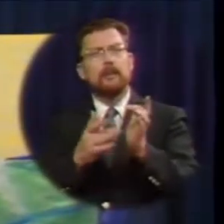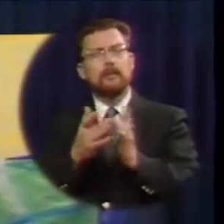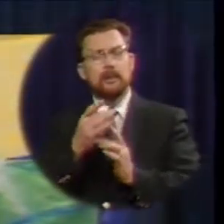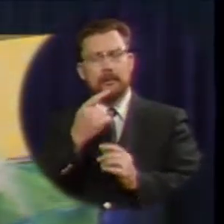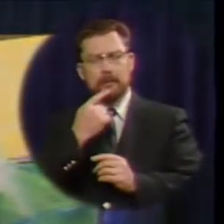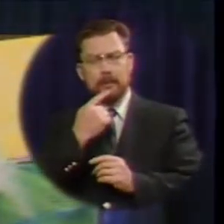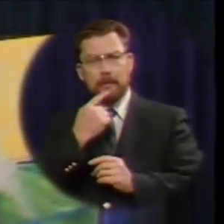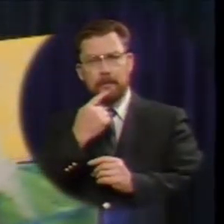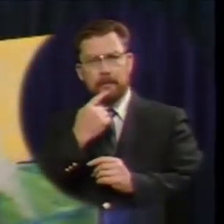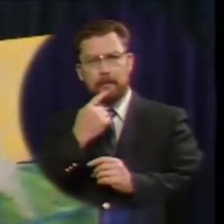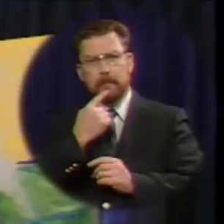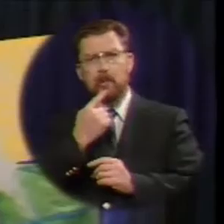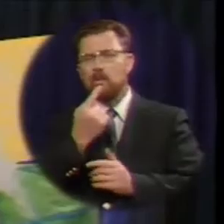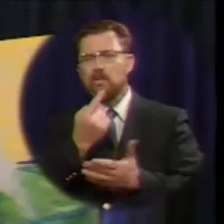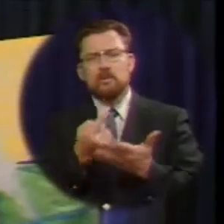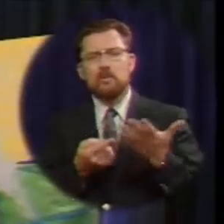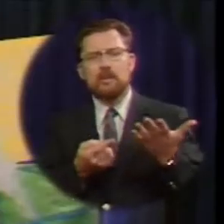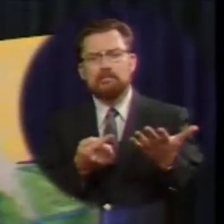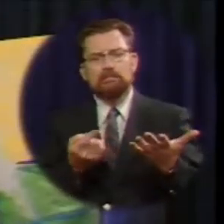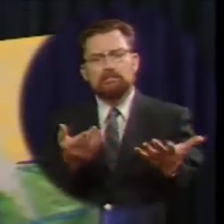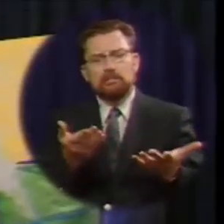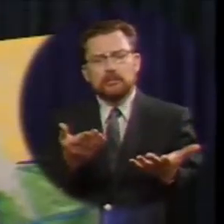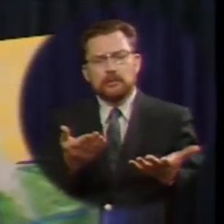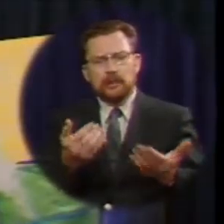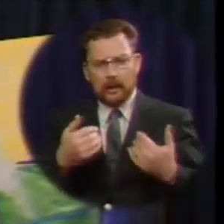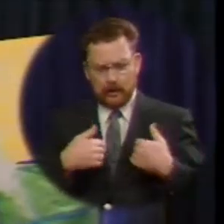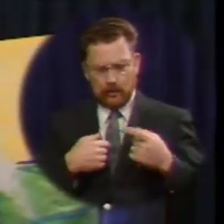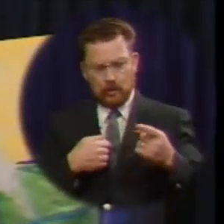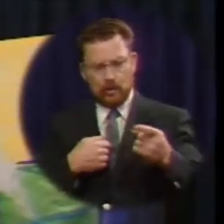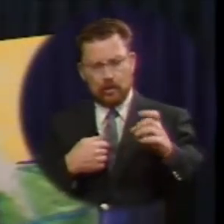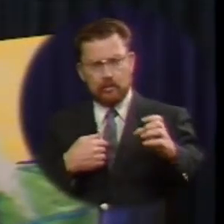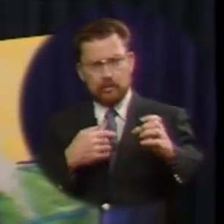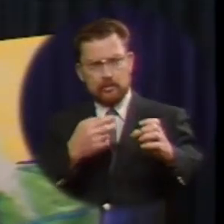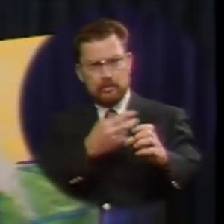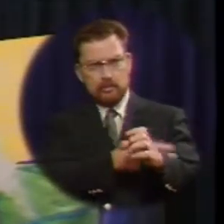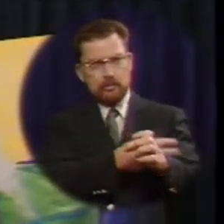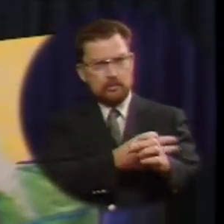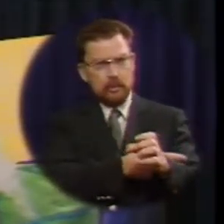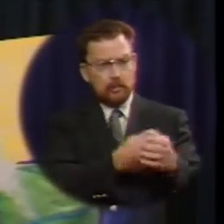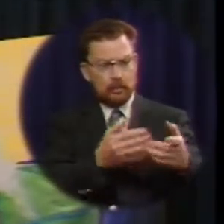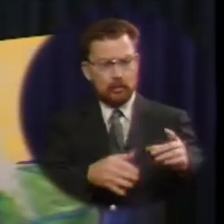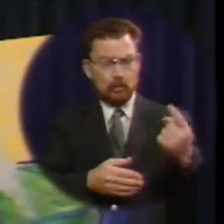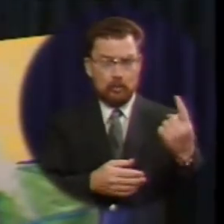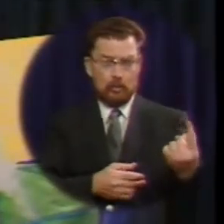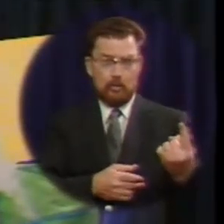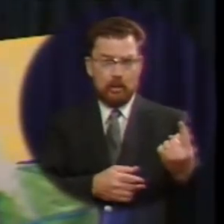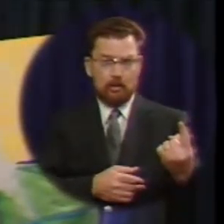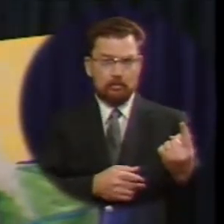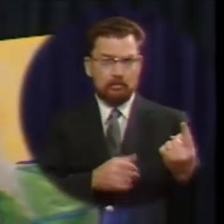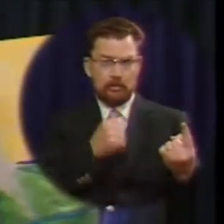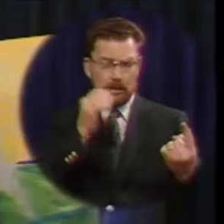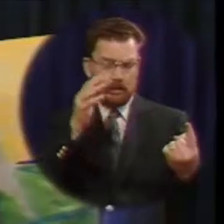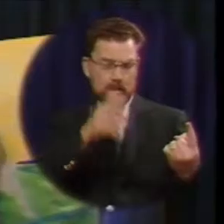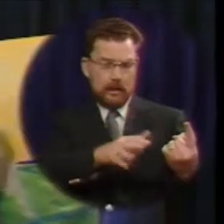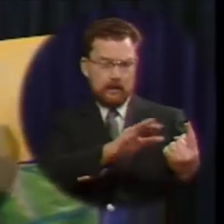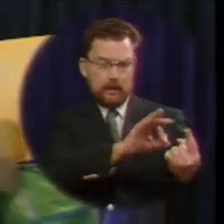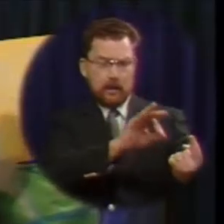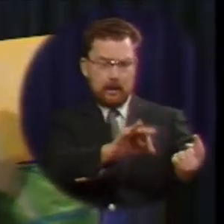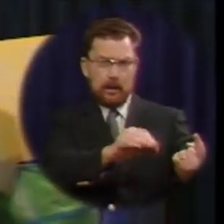what men of you having a hundred sheep if he lose one of them does not leave the 99 in the wilderness